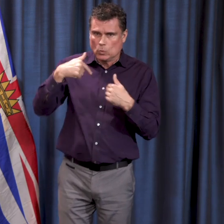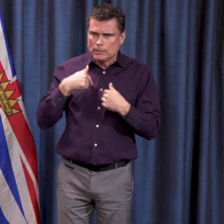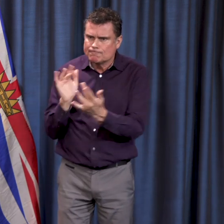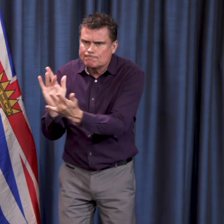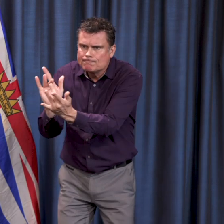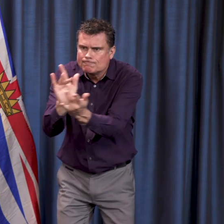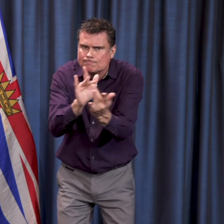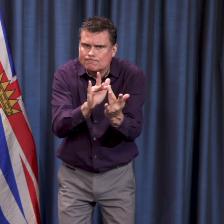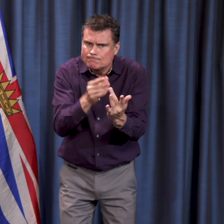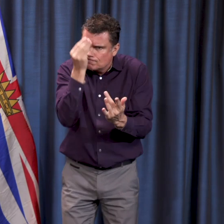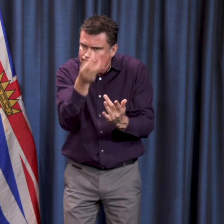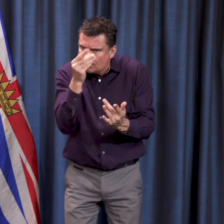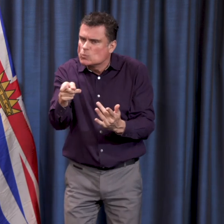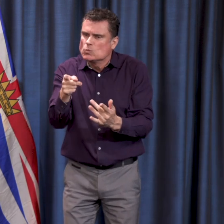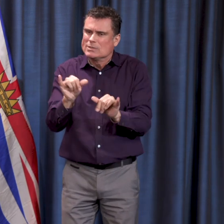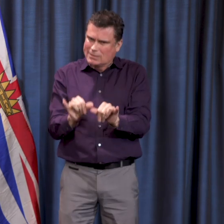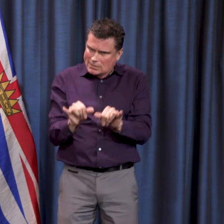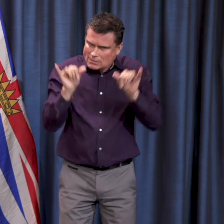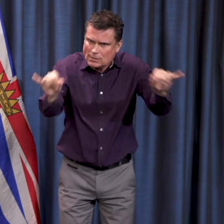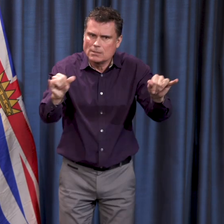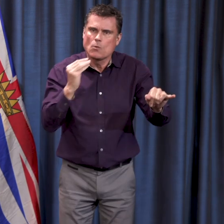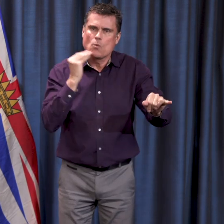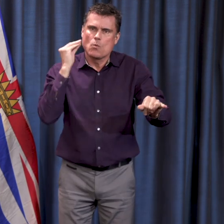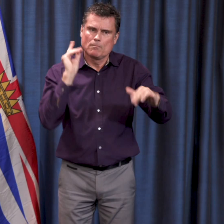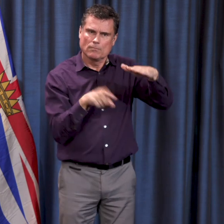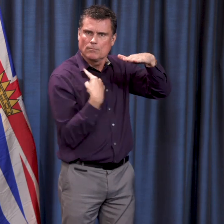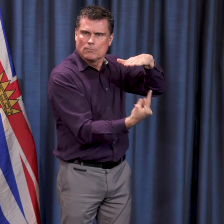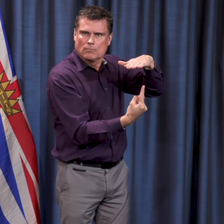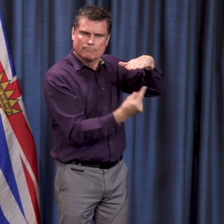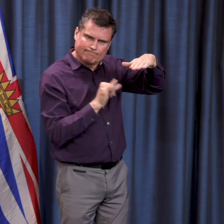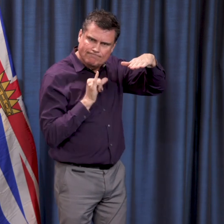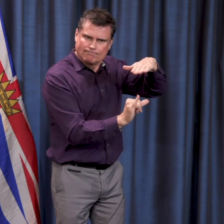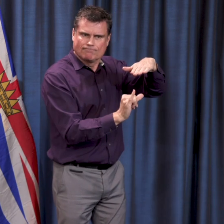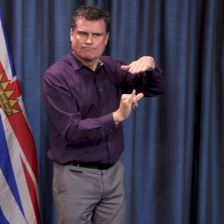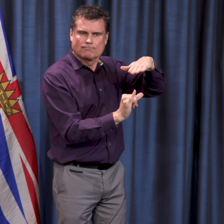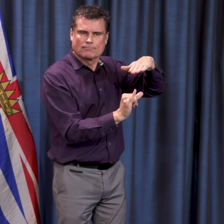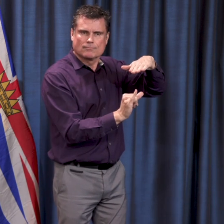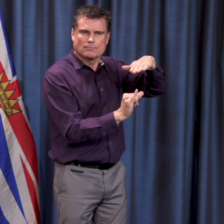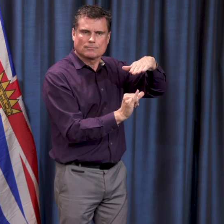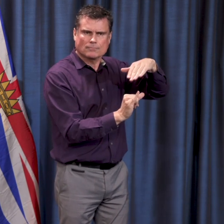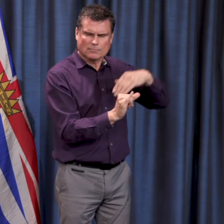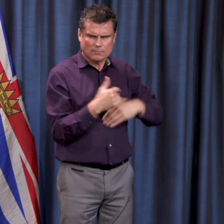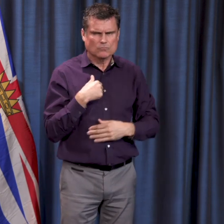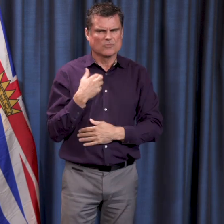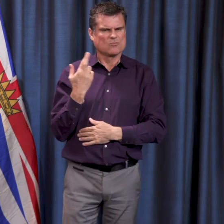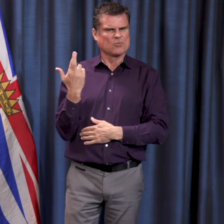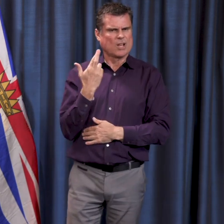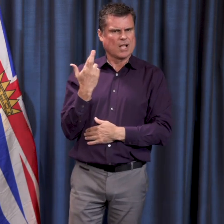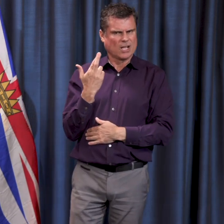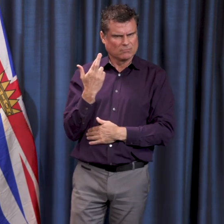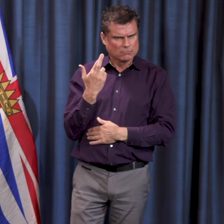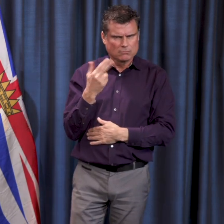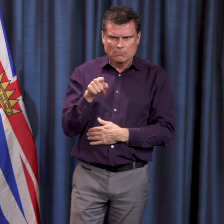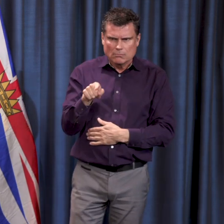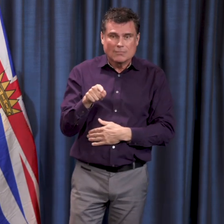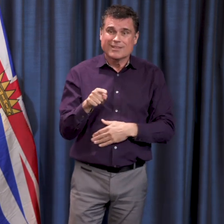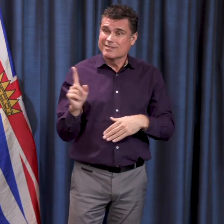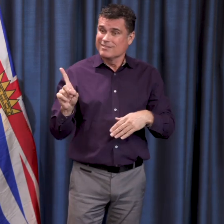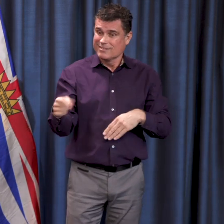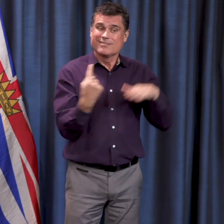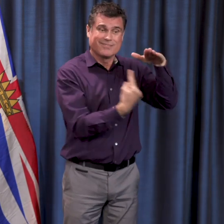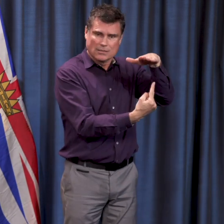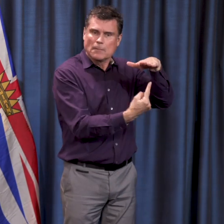as soon as we realized that there was additional people who were associated with that conference coming down with the disease, we